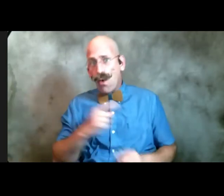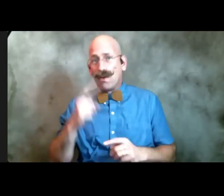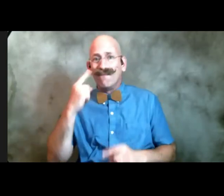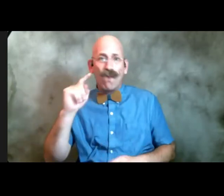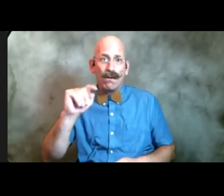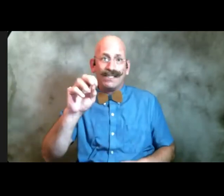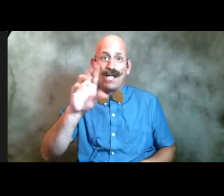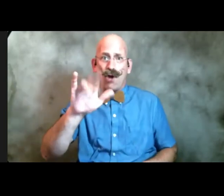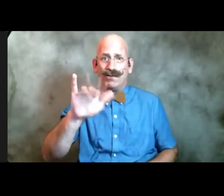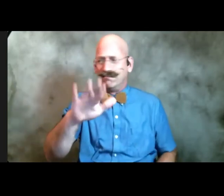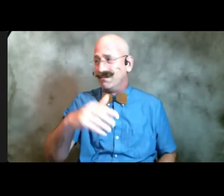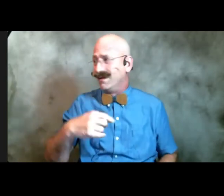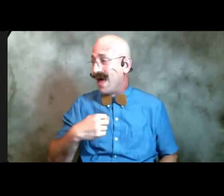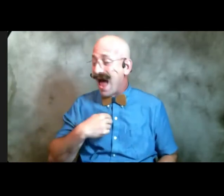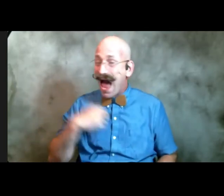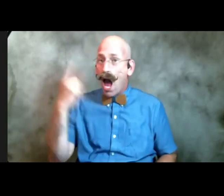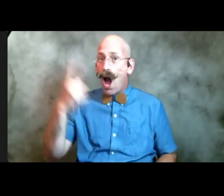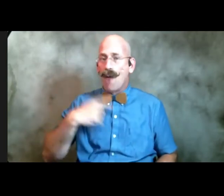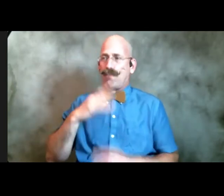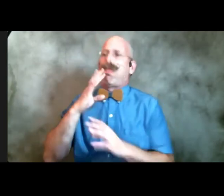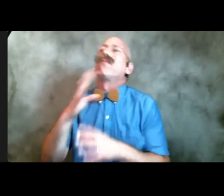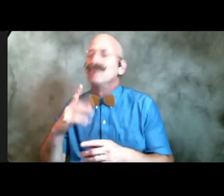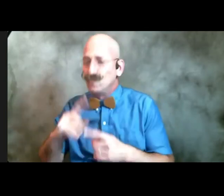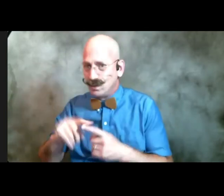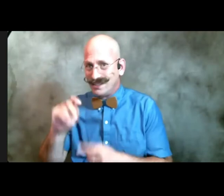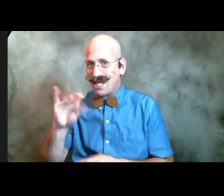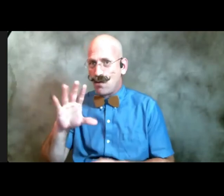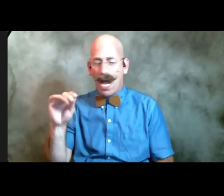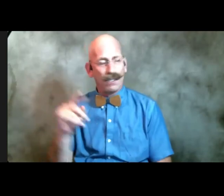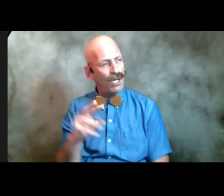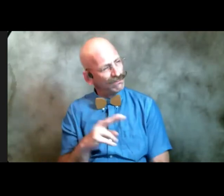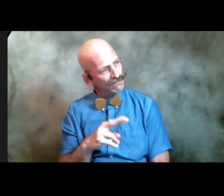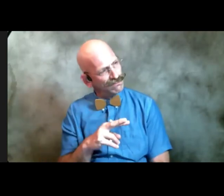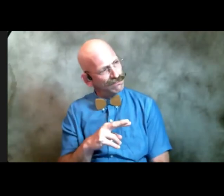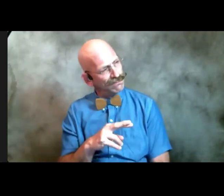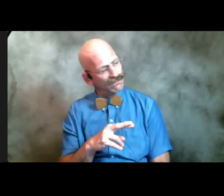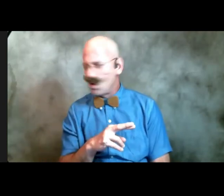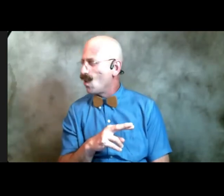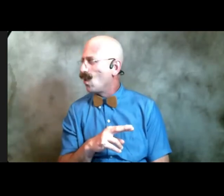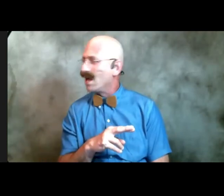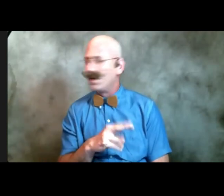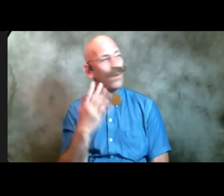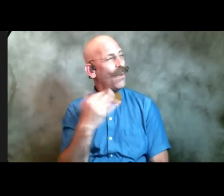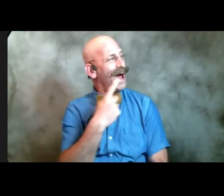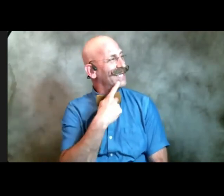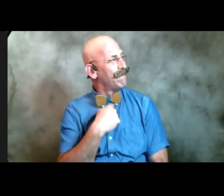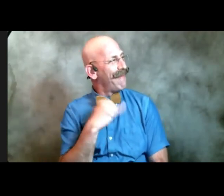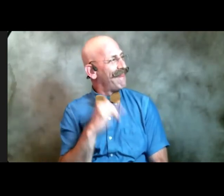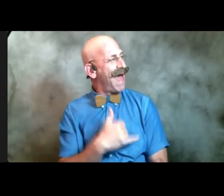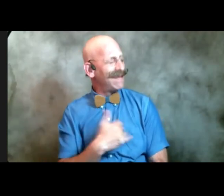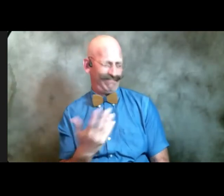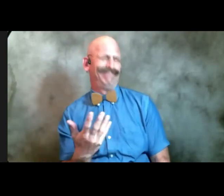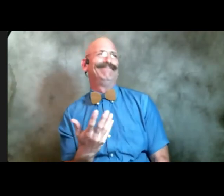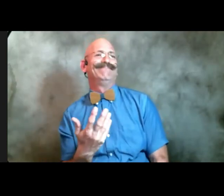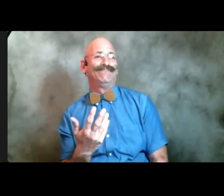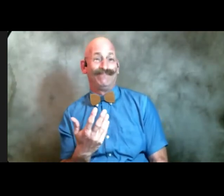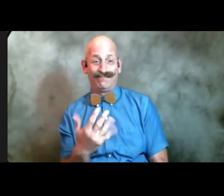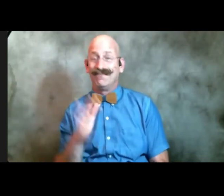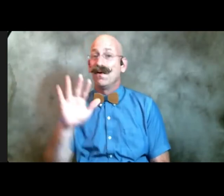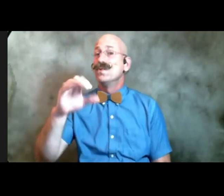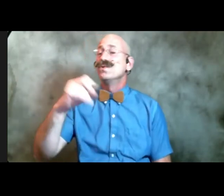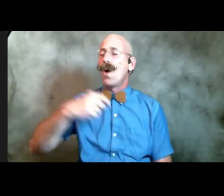always like blurting out stuff to her and i know she's like looking at these emails going why did you tell me that um so